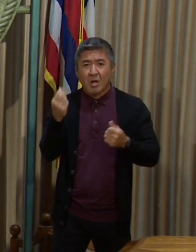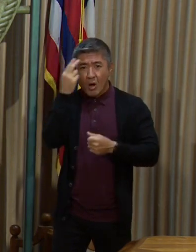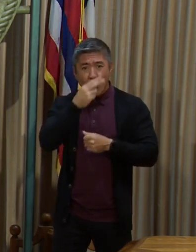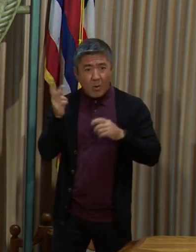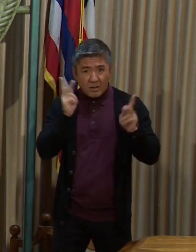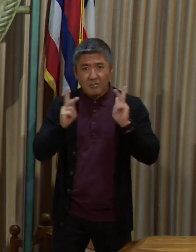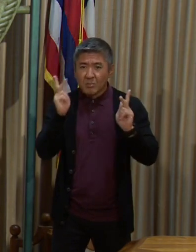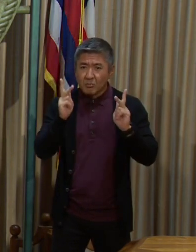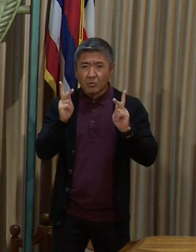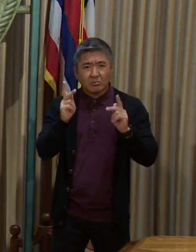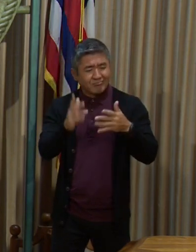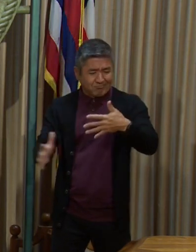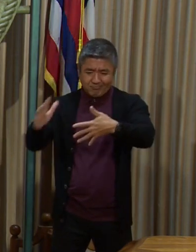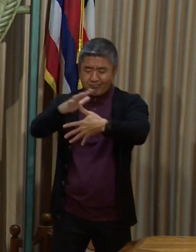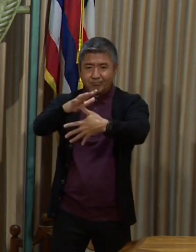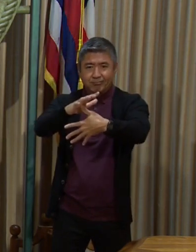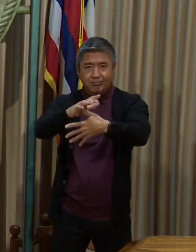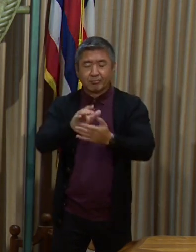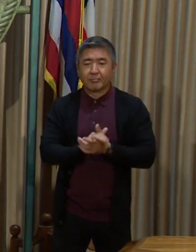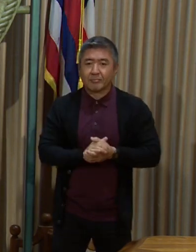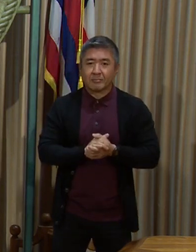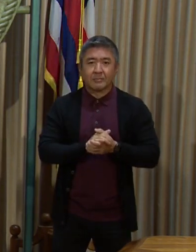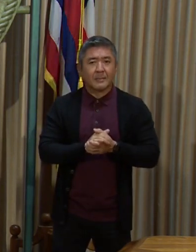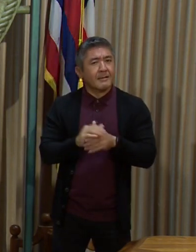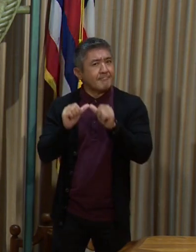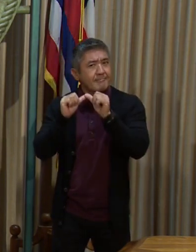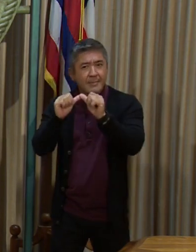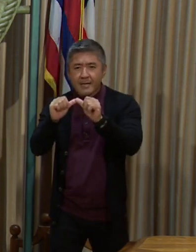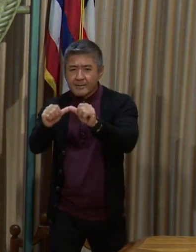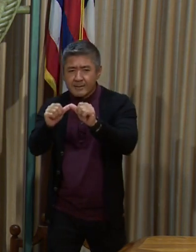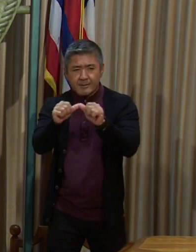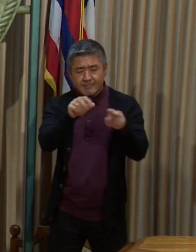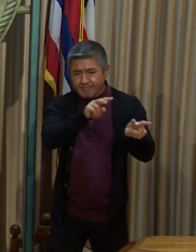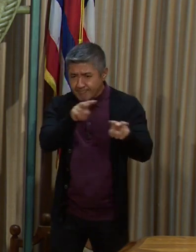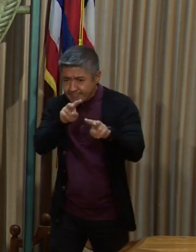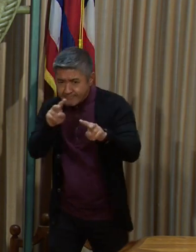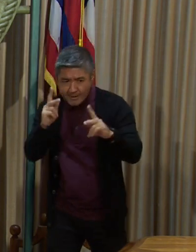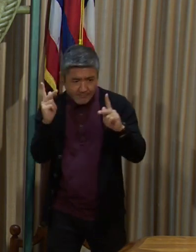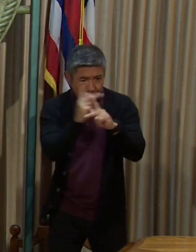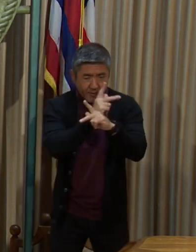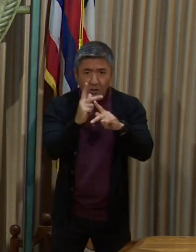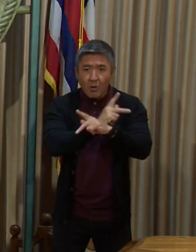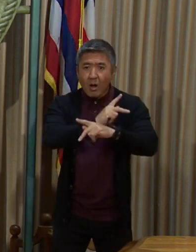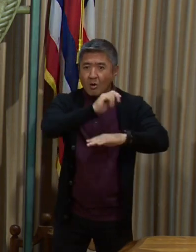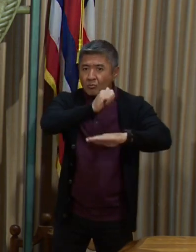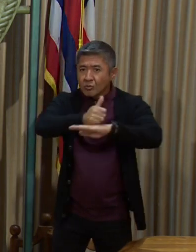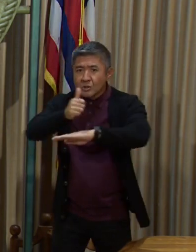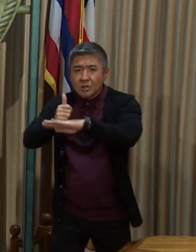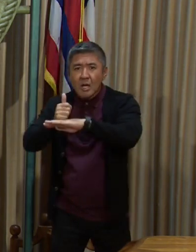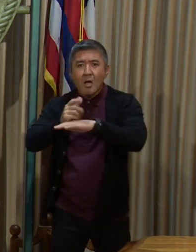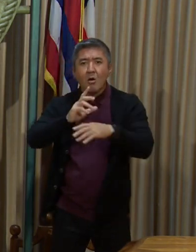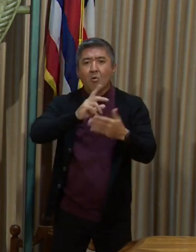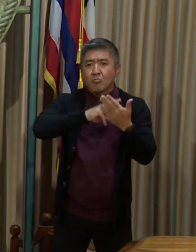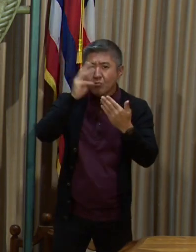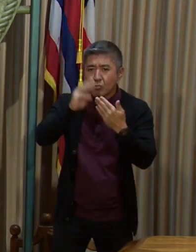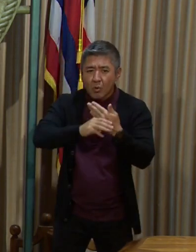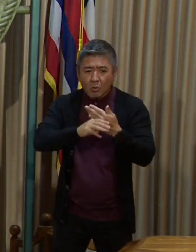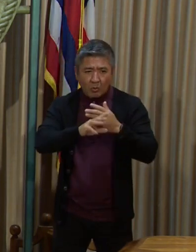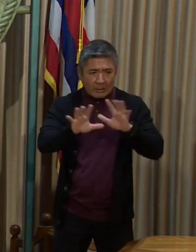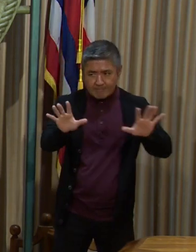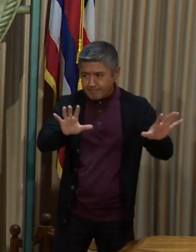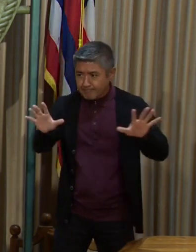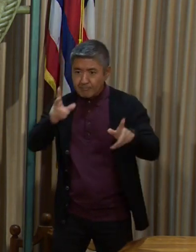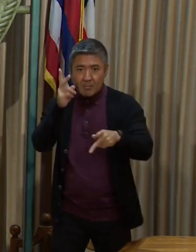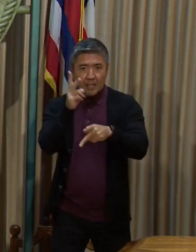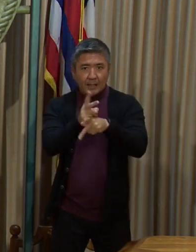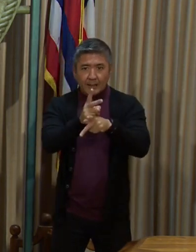and we continue to work to improve the systems and programs in order to keep our community safe